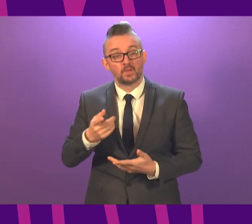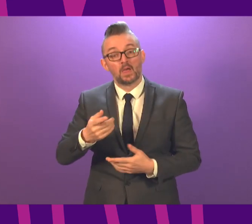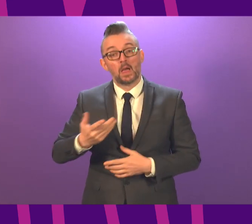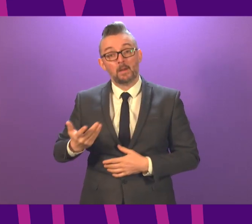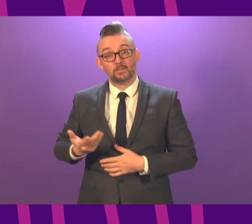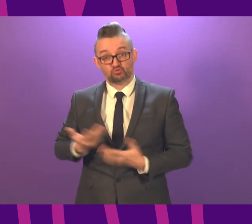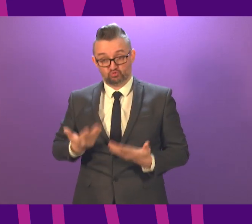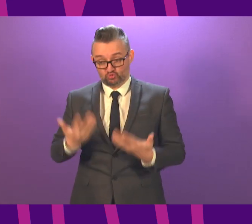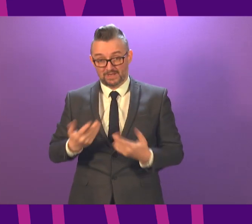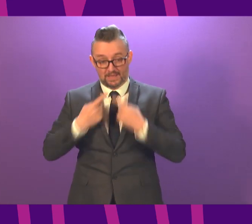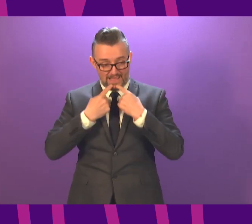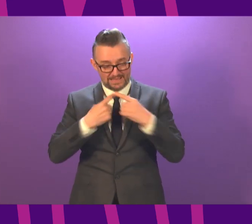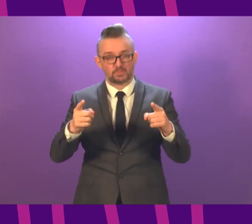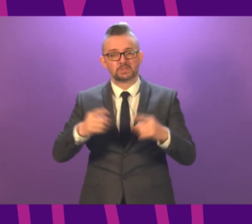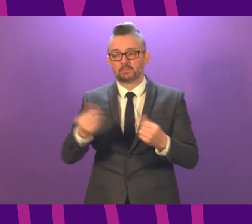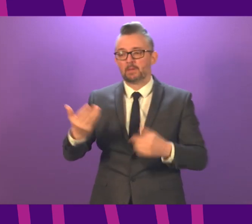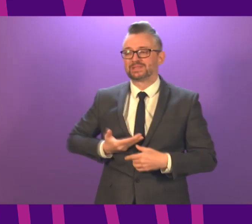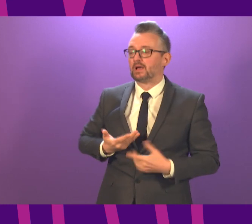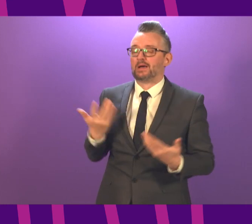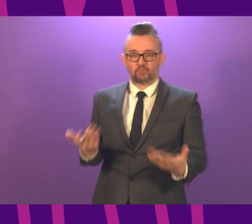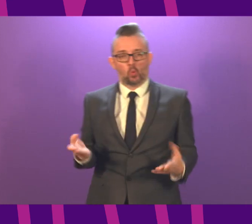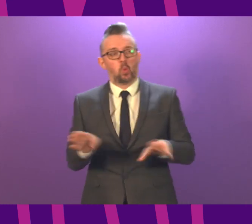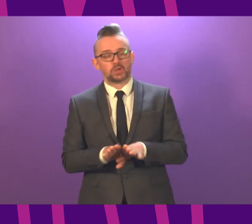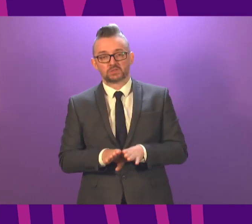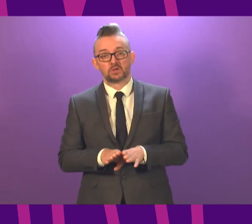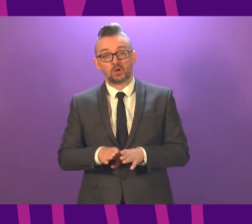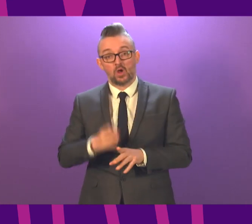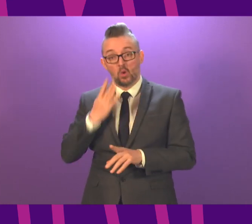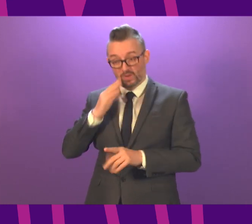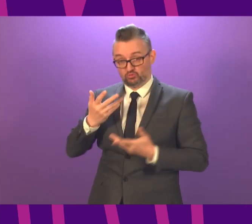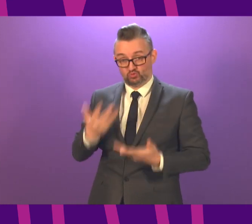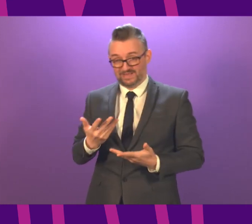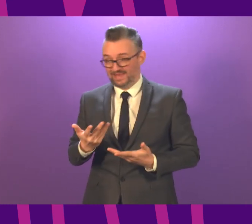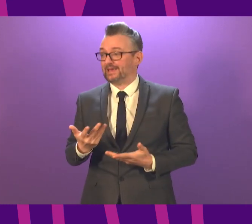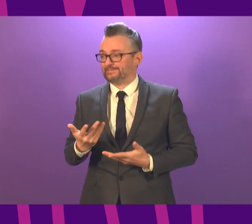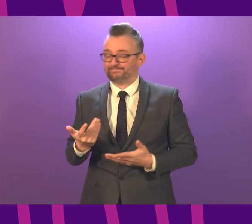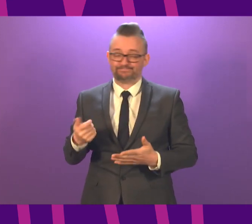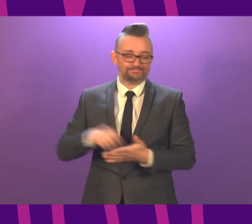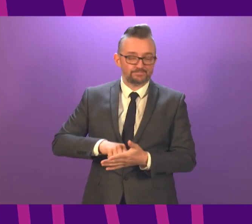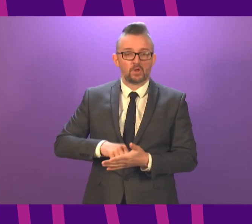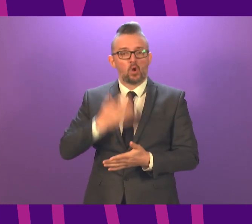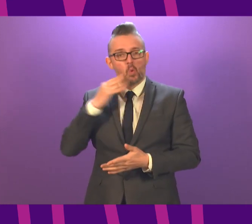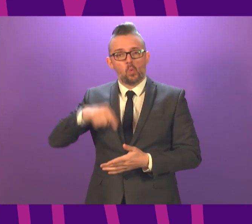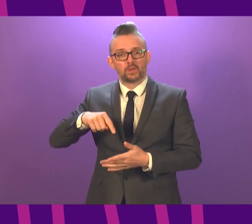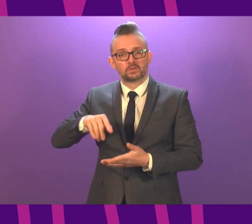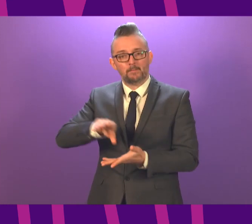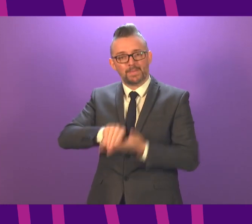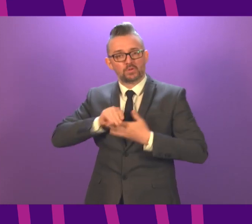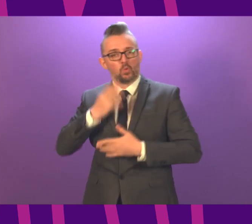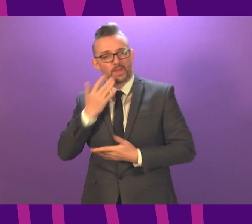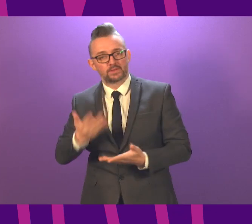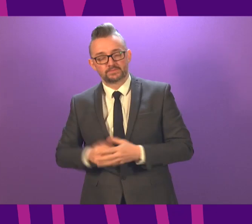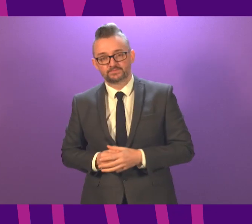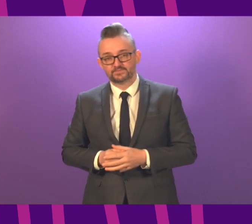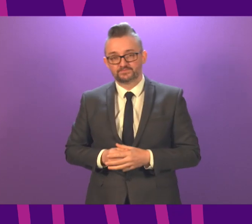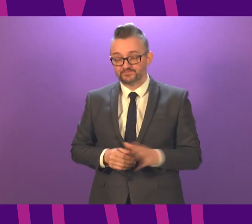result of today's announcement, can the First Minister outline when they will receive support? The Prime Minister. Well, know this is a